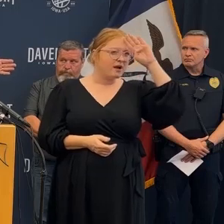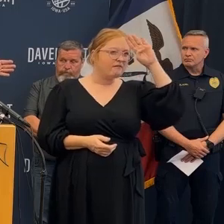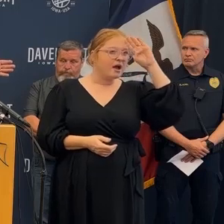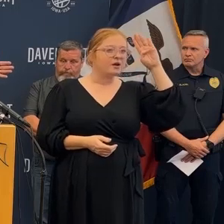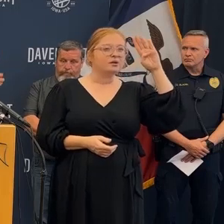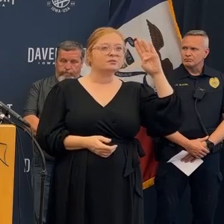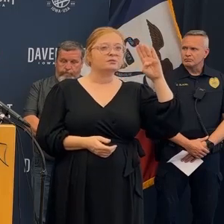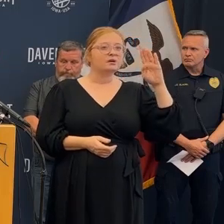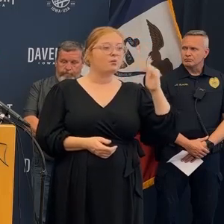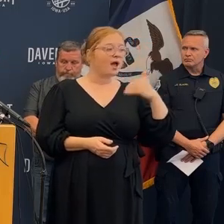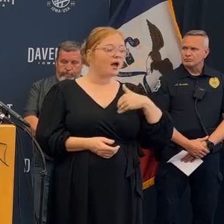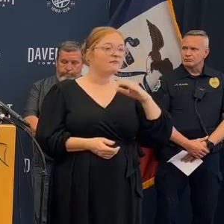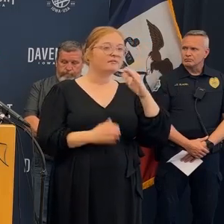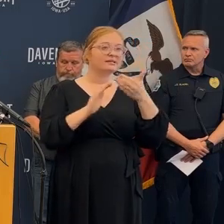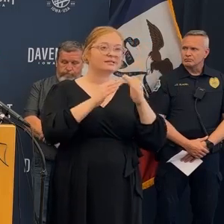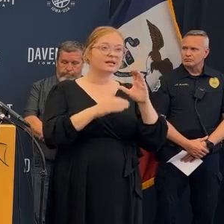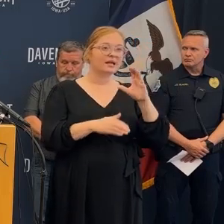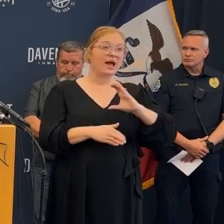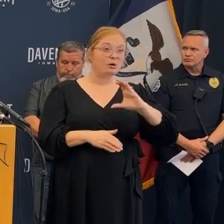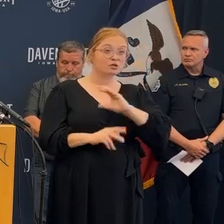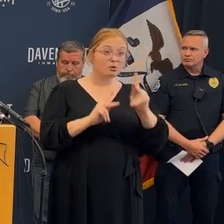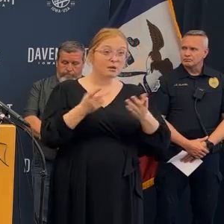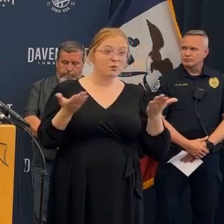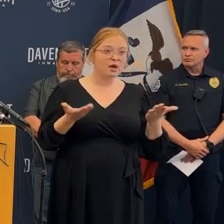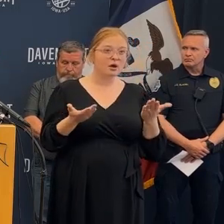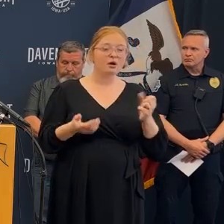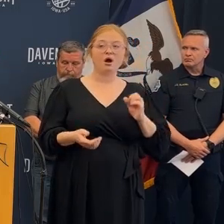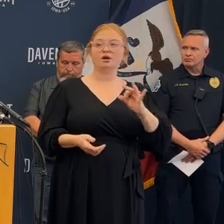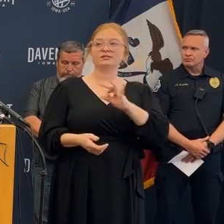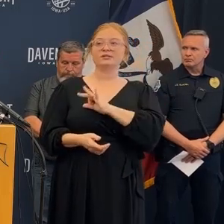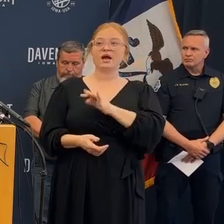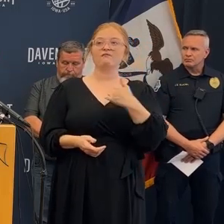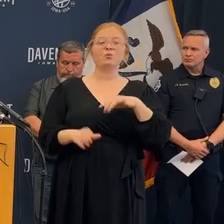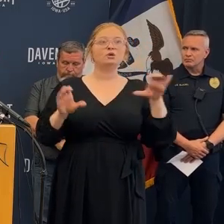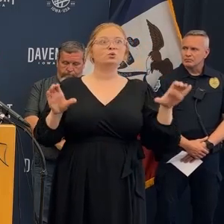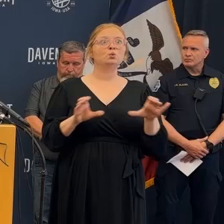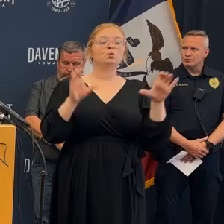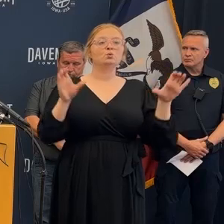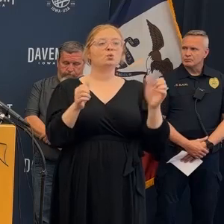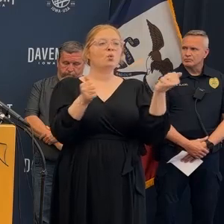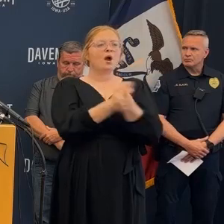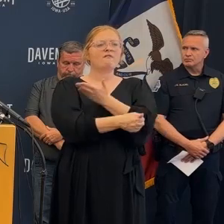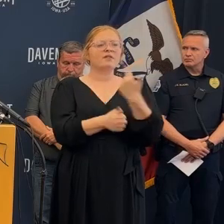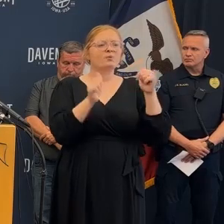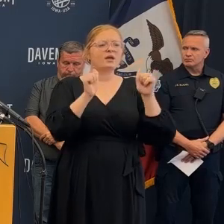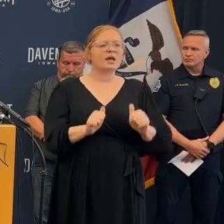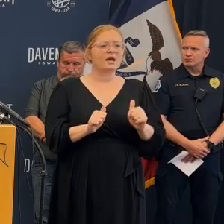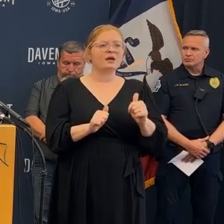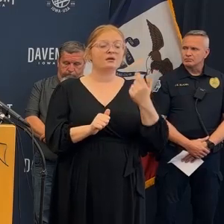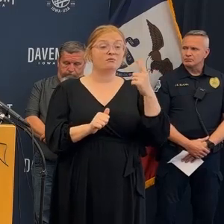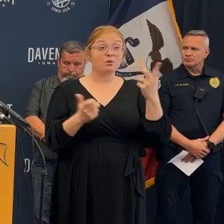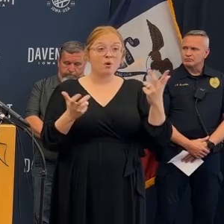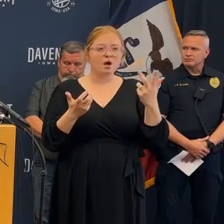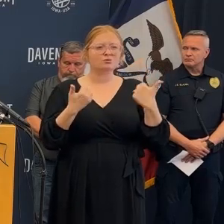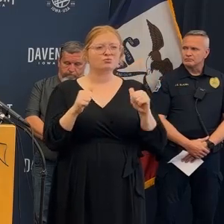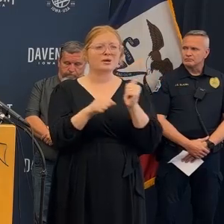I can only say from my perspective I think I can speak on behalf of the city